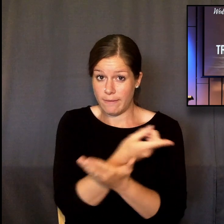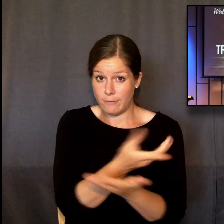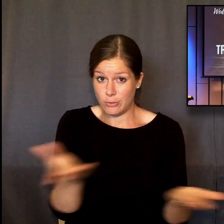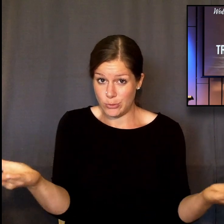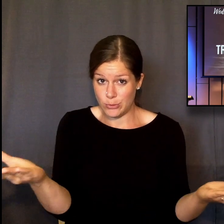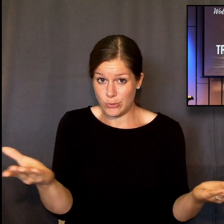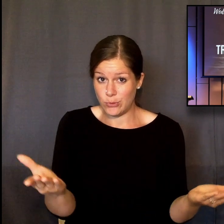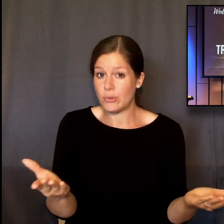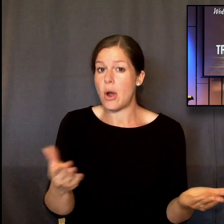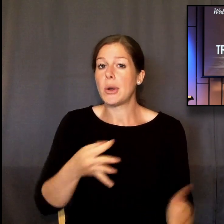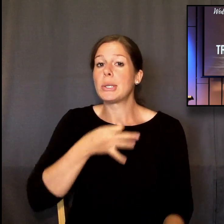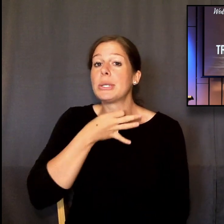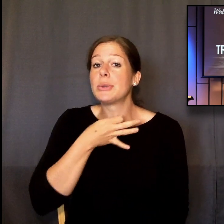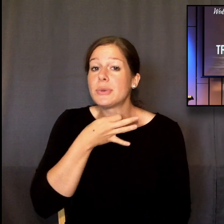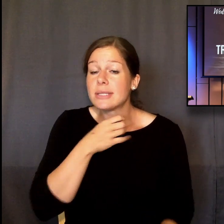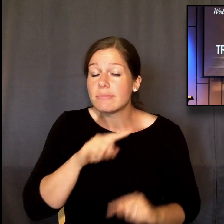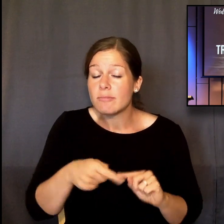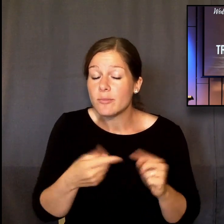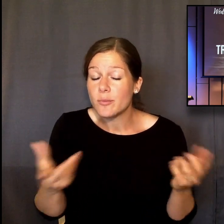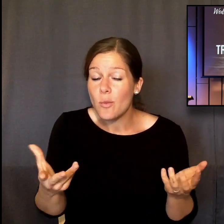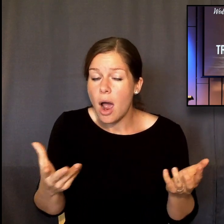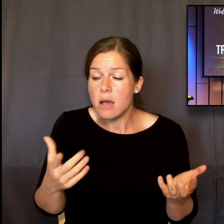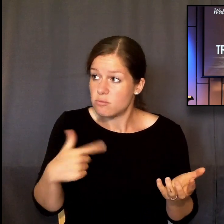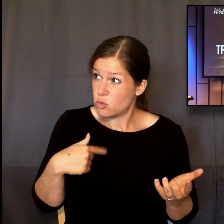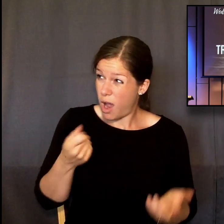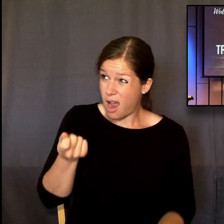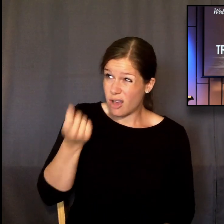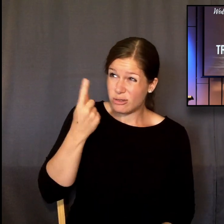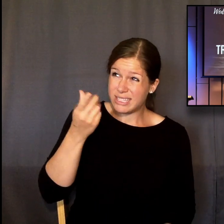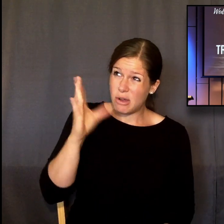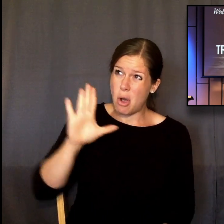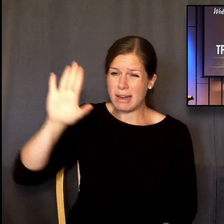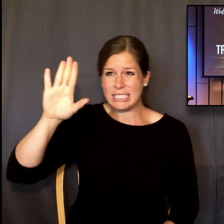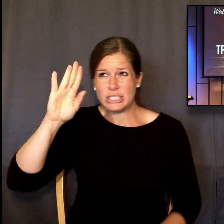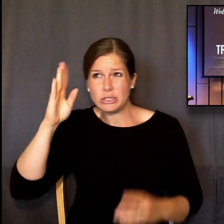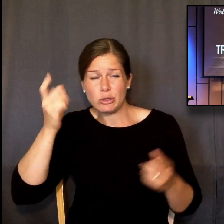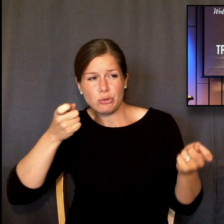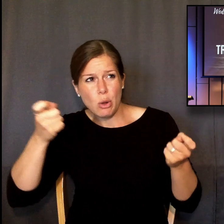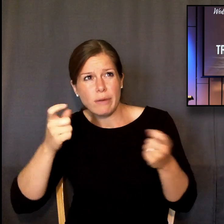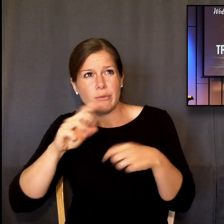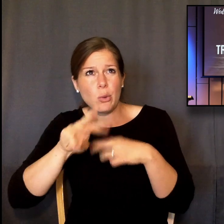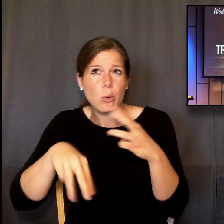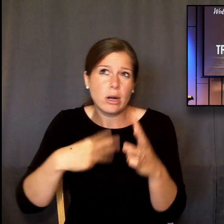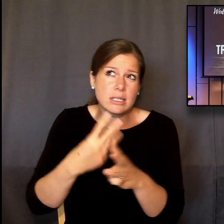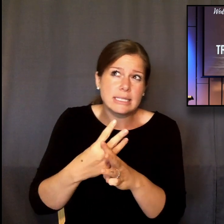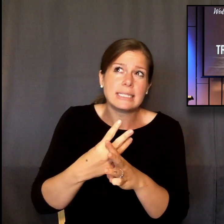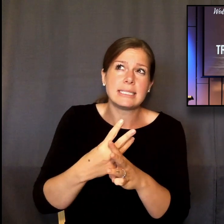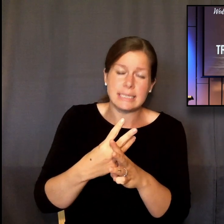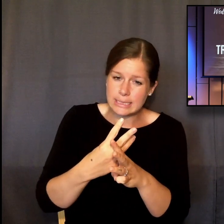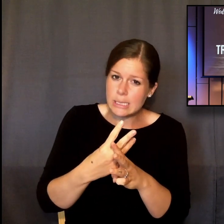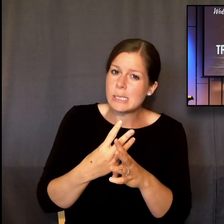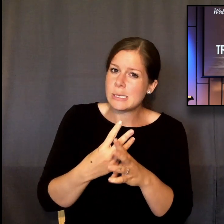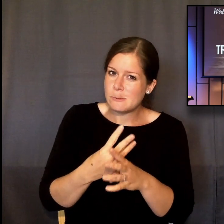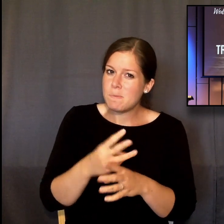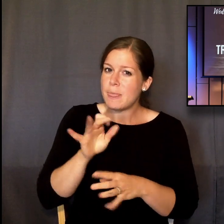be asking